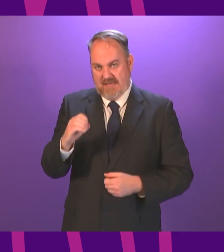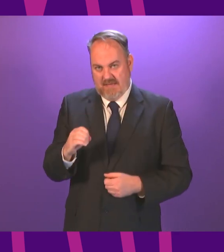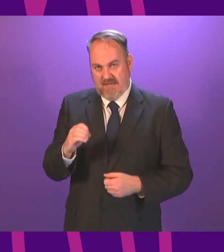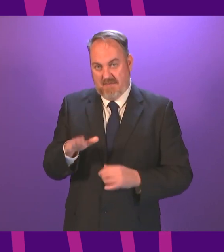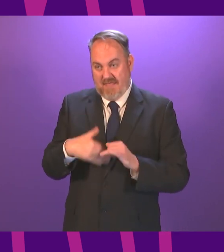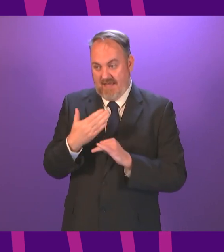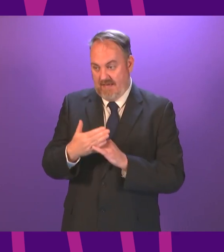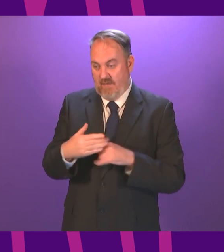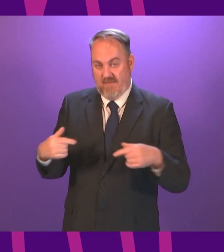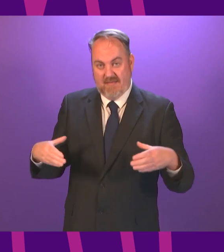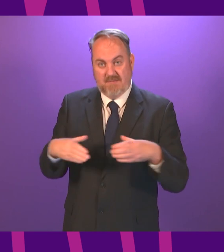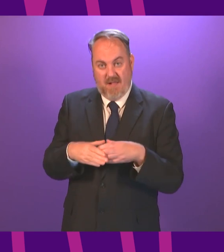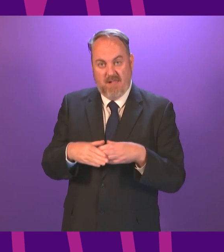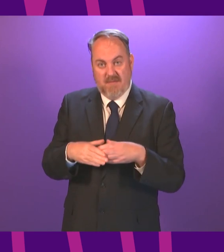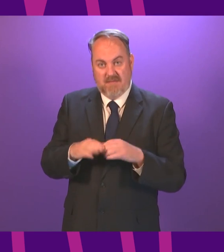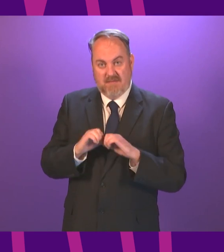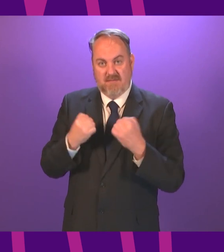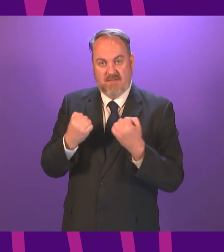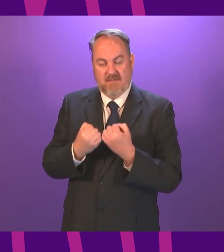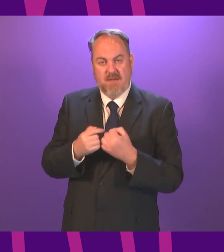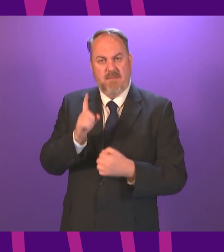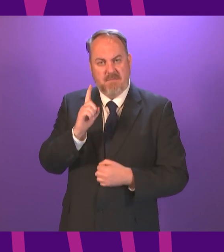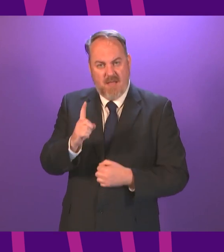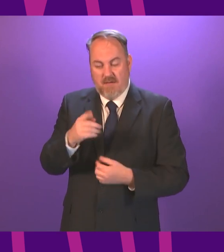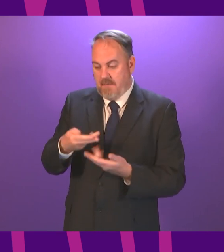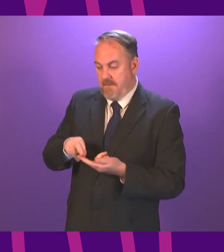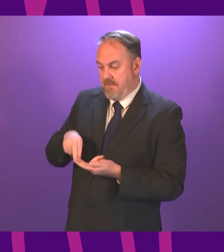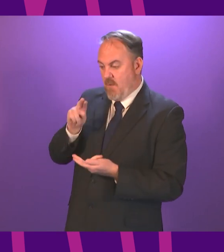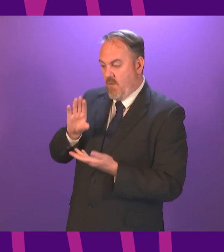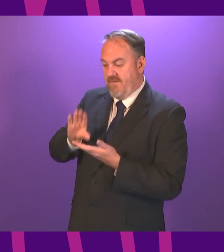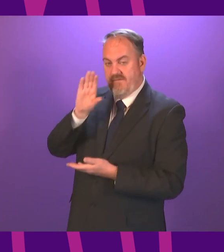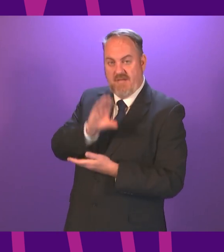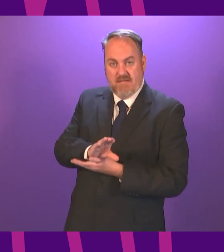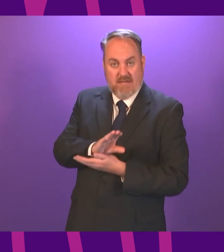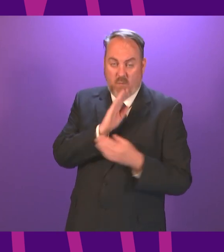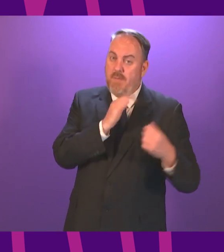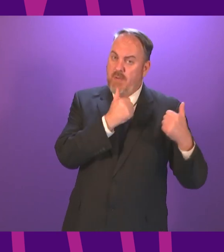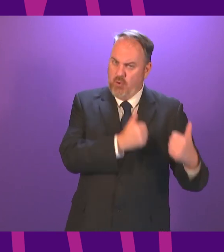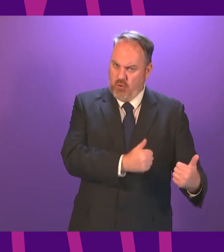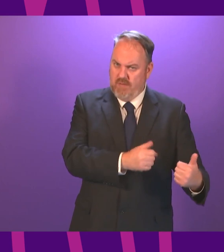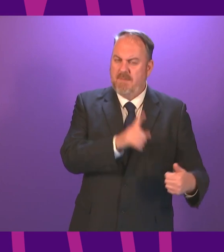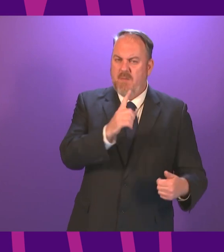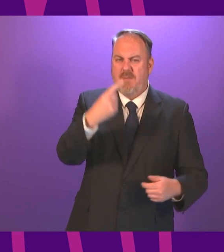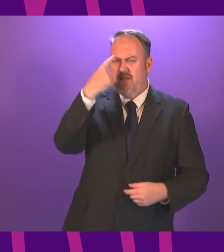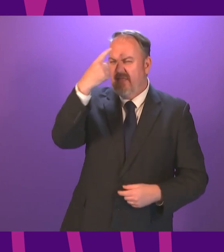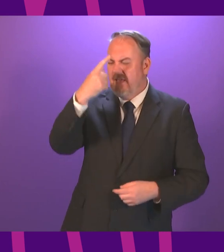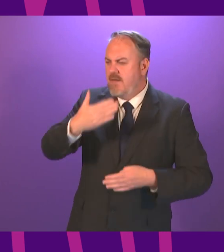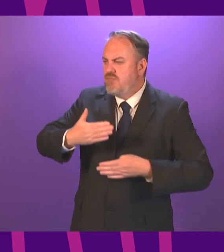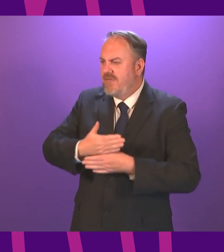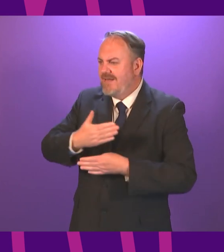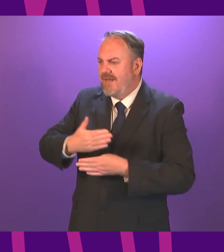this parliament but as much as more funding will help we also need practical steps to improve services